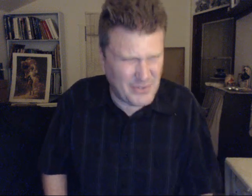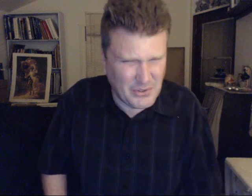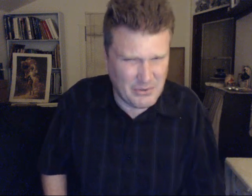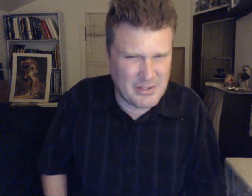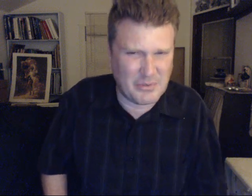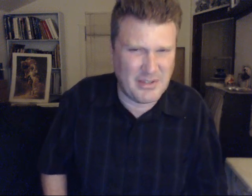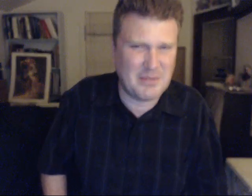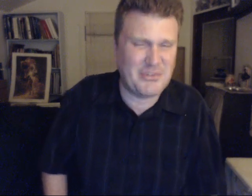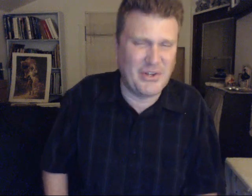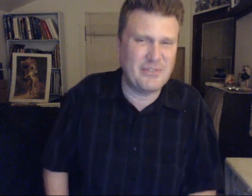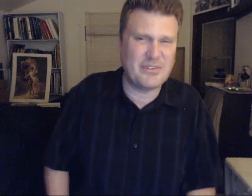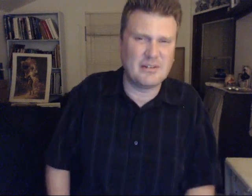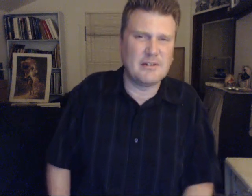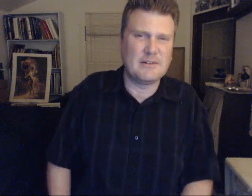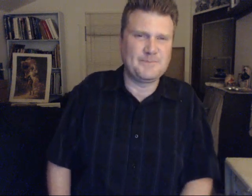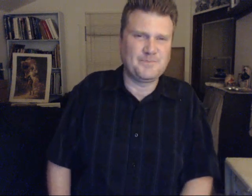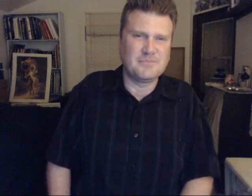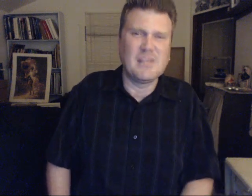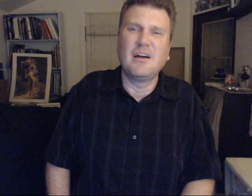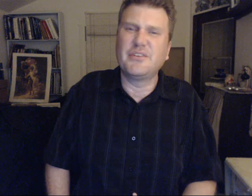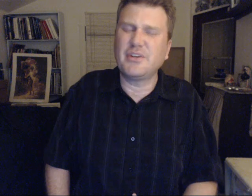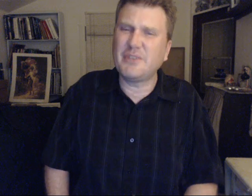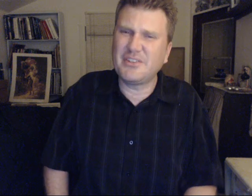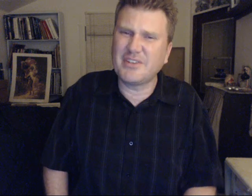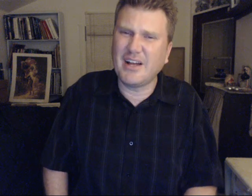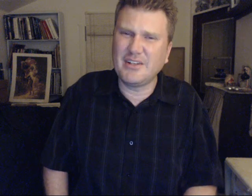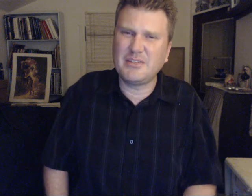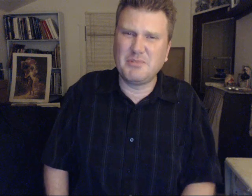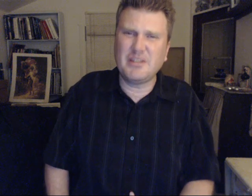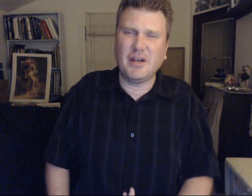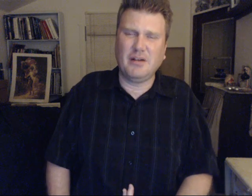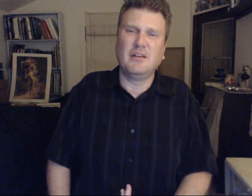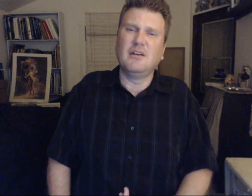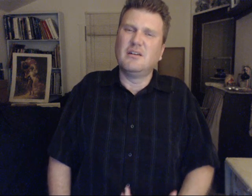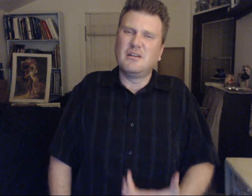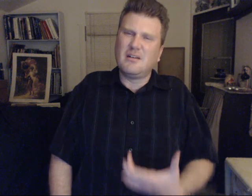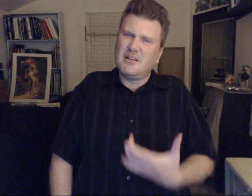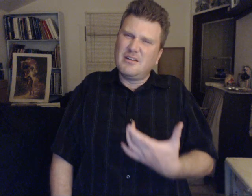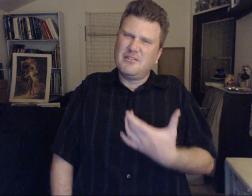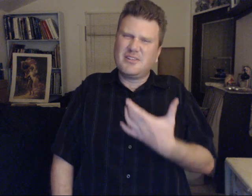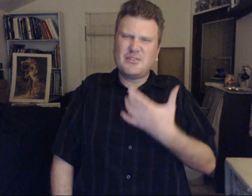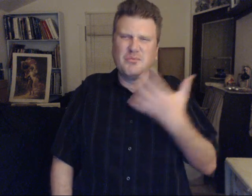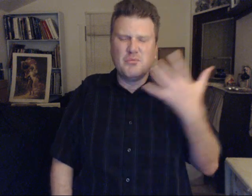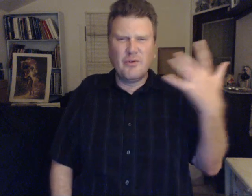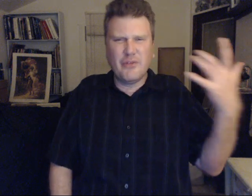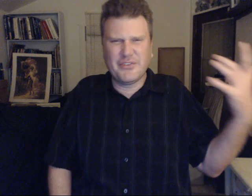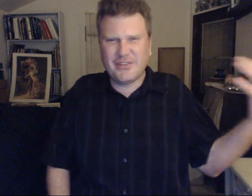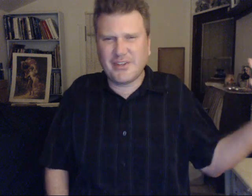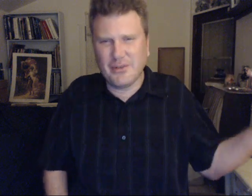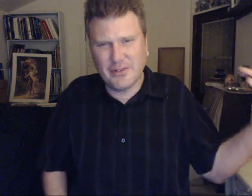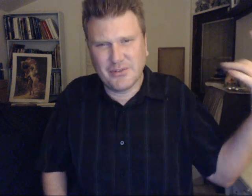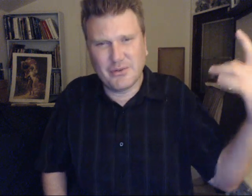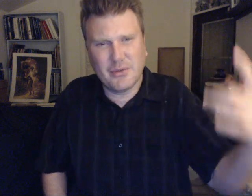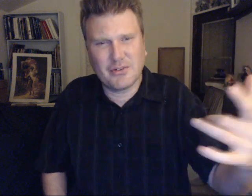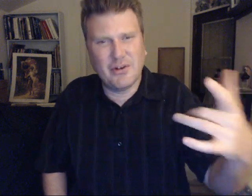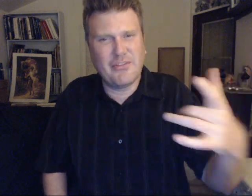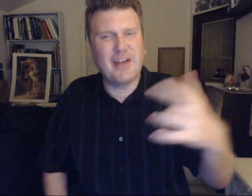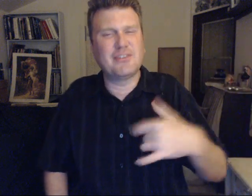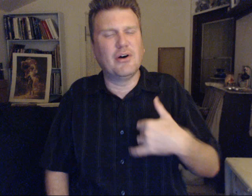Insecurities within themselves. Some that does not need to be there. You need to remove those insecurities. So you can love thyself.